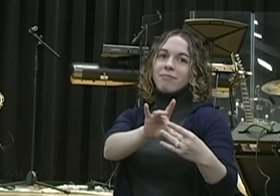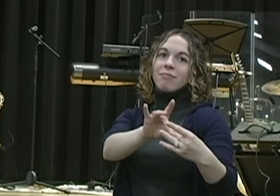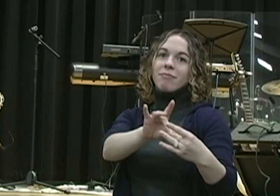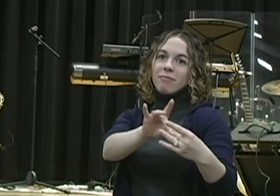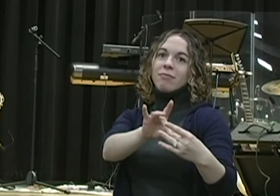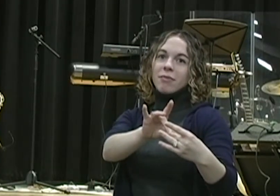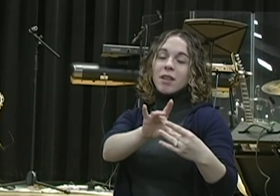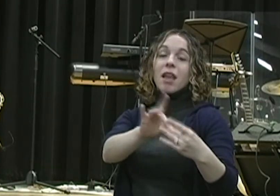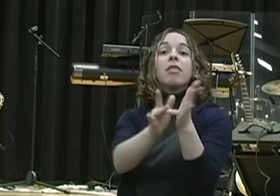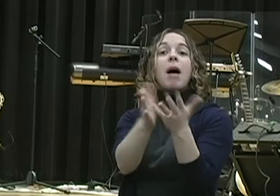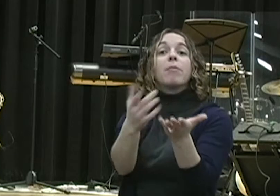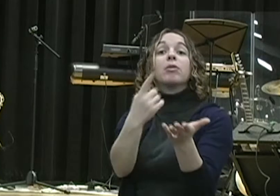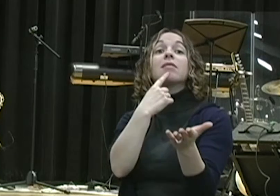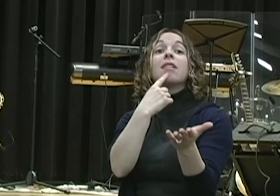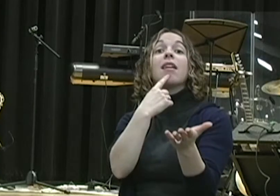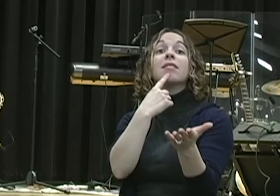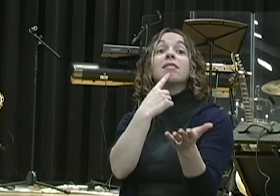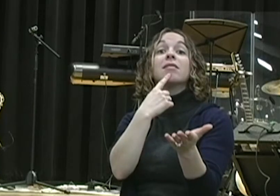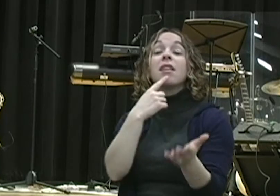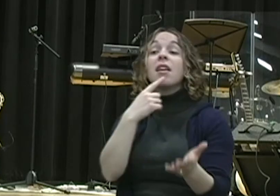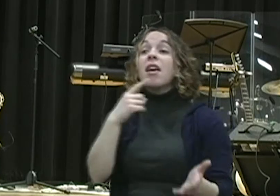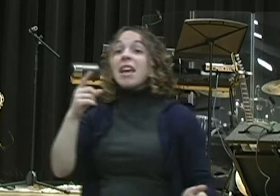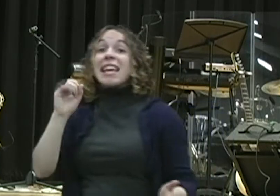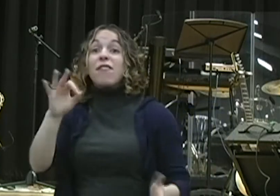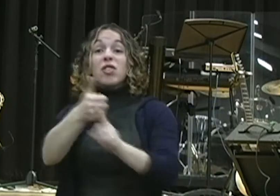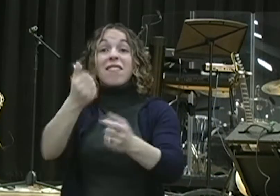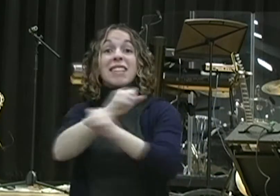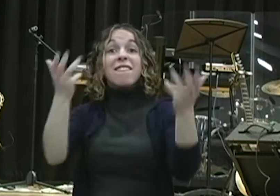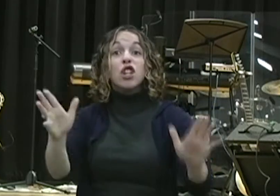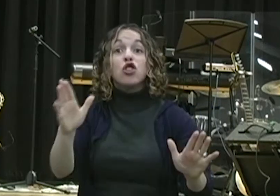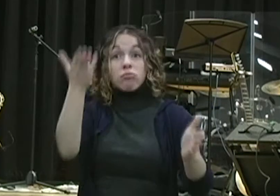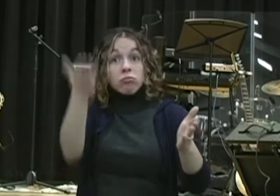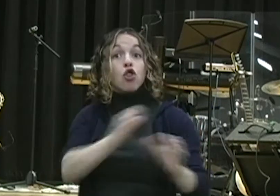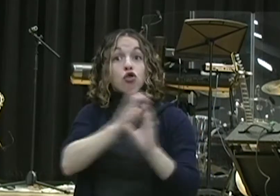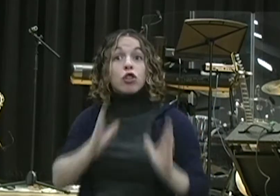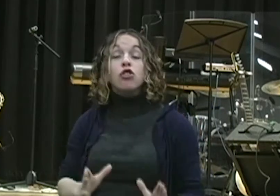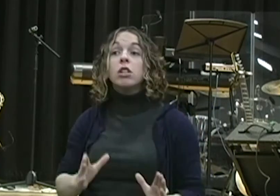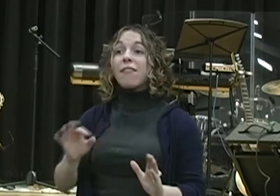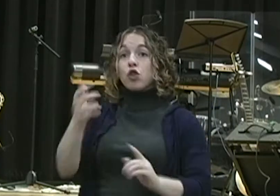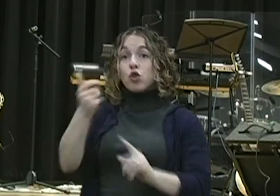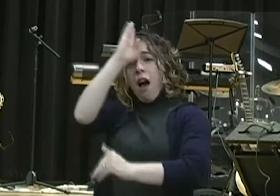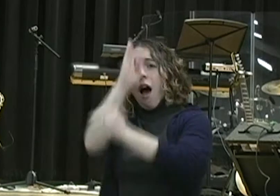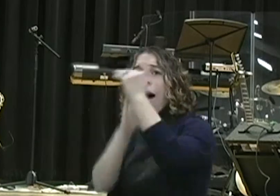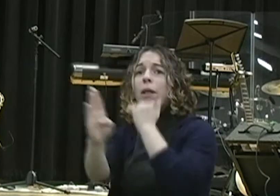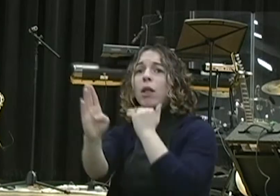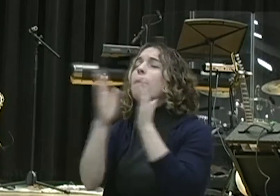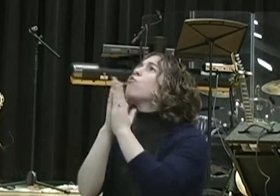sins of the nation. If my people which are called by my name will humble themselves and pray, I will hear from heaven. And I will heal